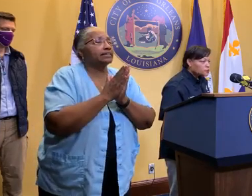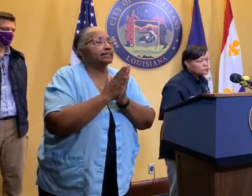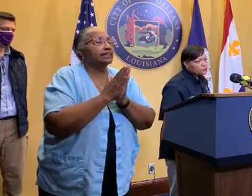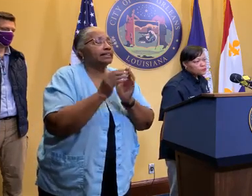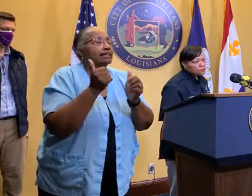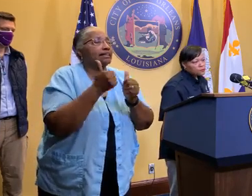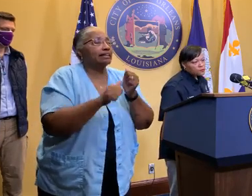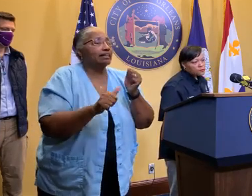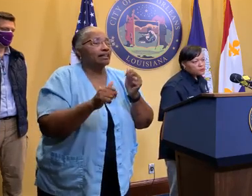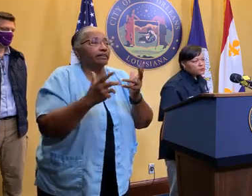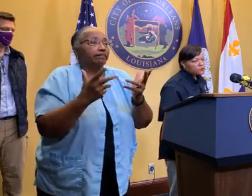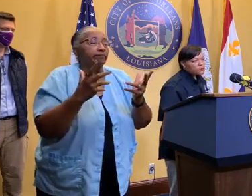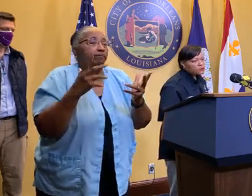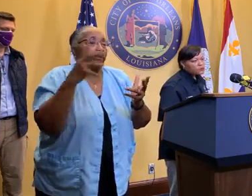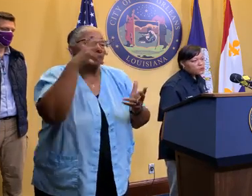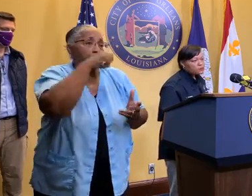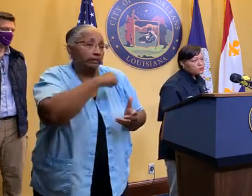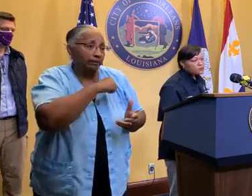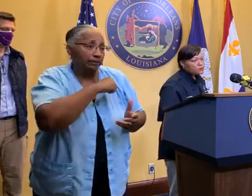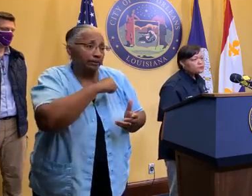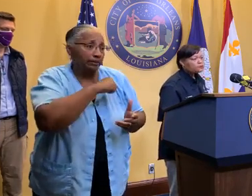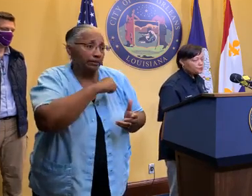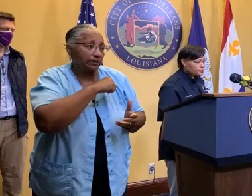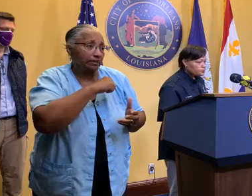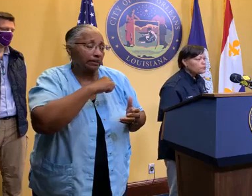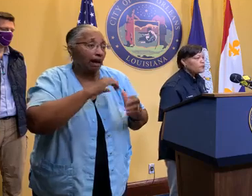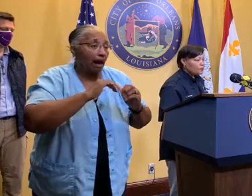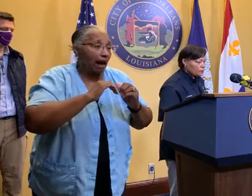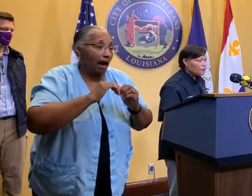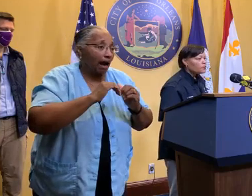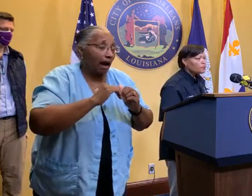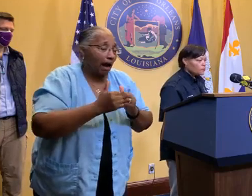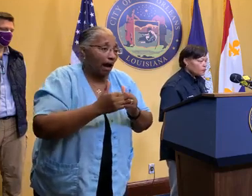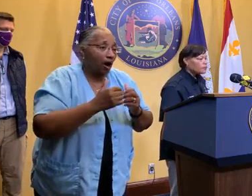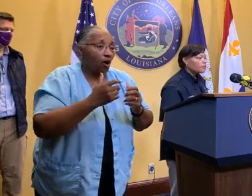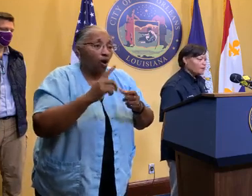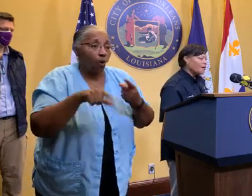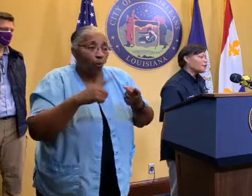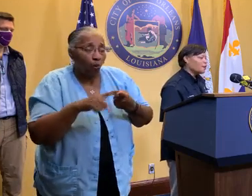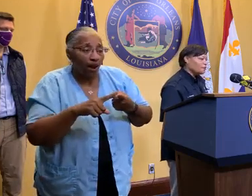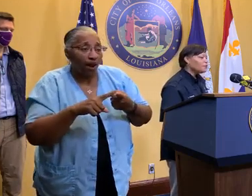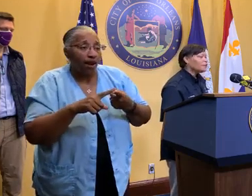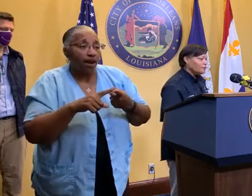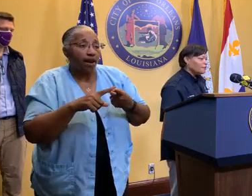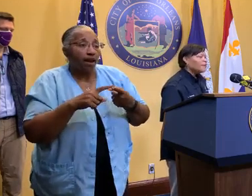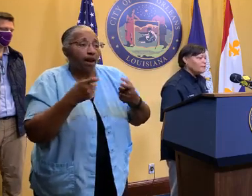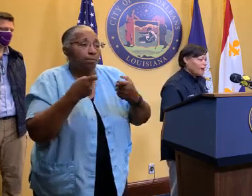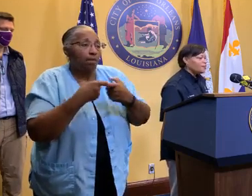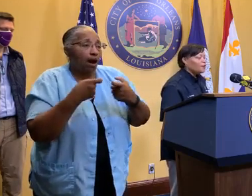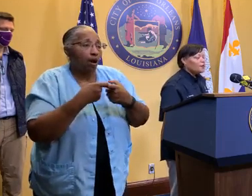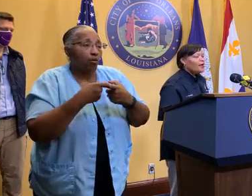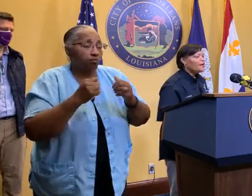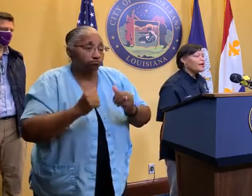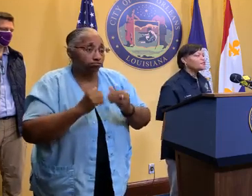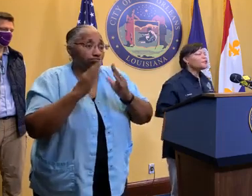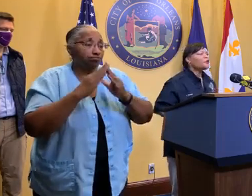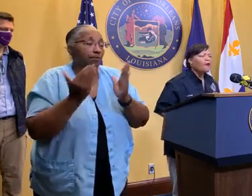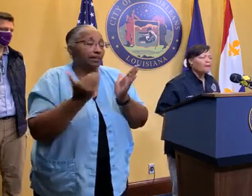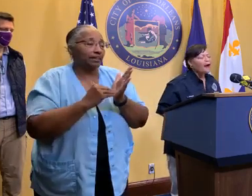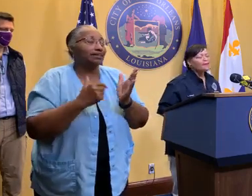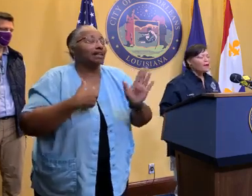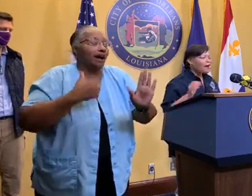preliminary estimate of when power can be expected to be restored? I know. I know. I